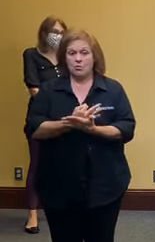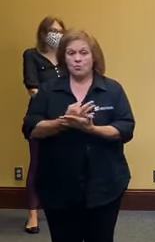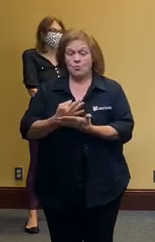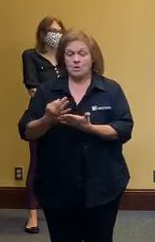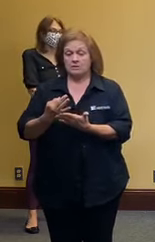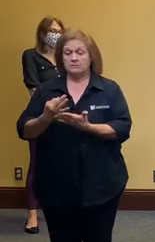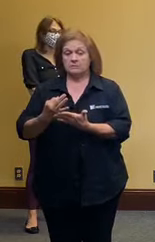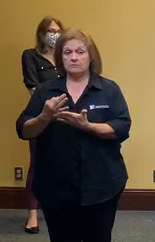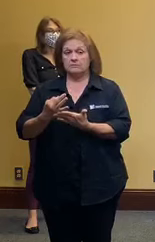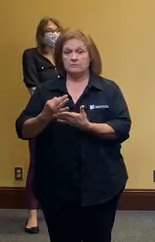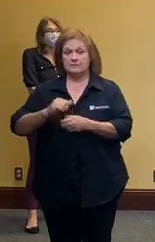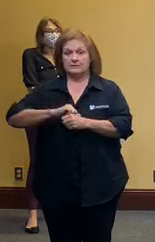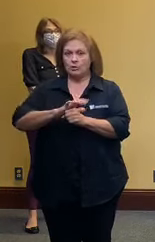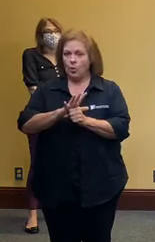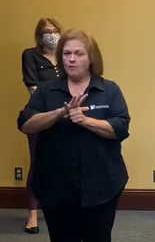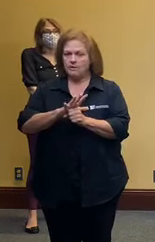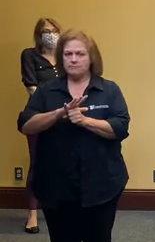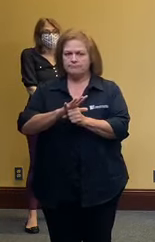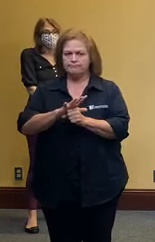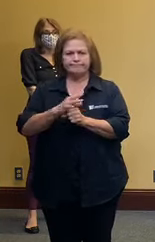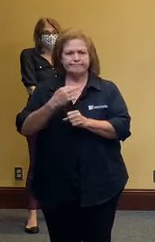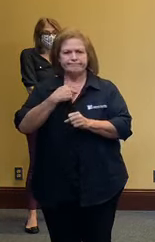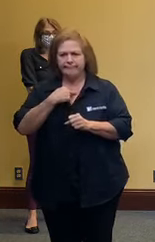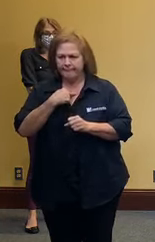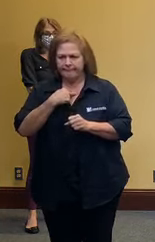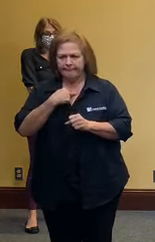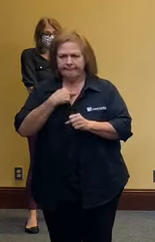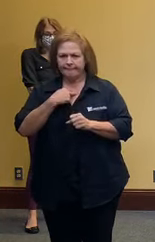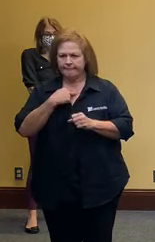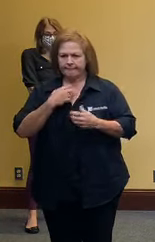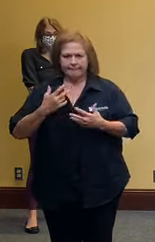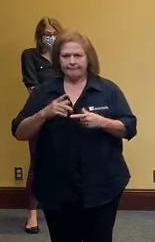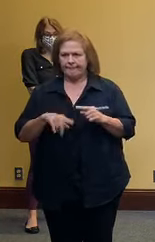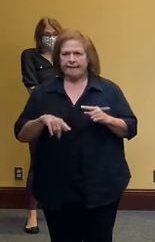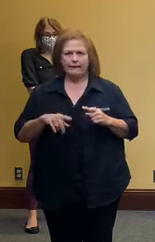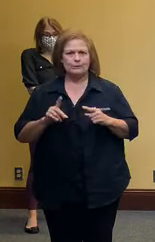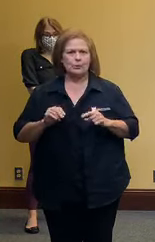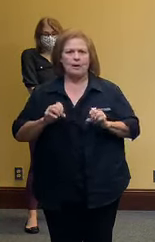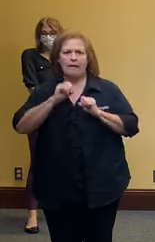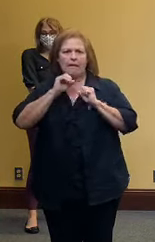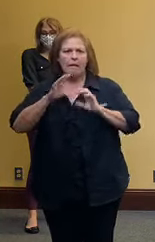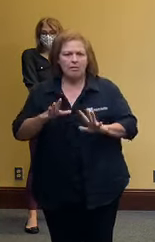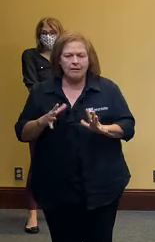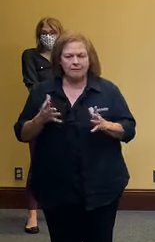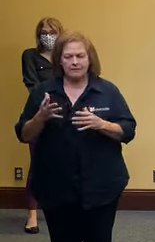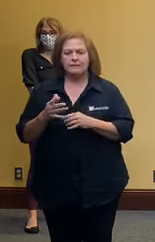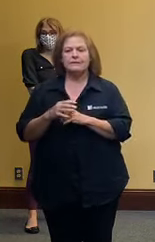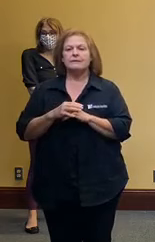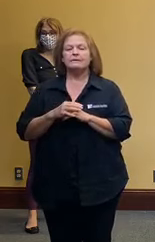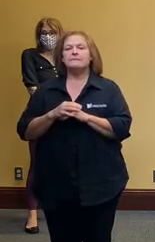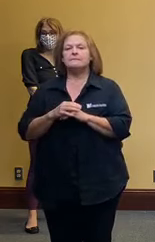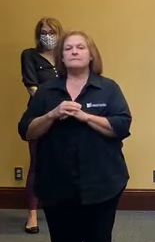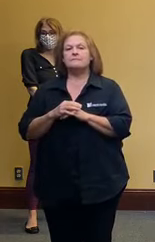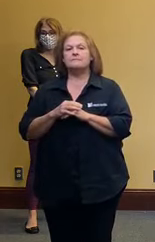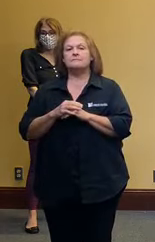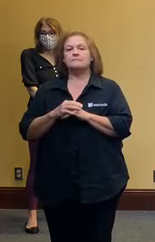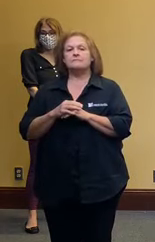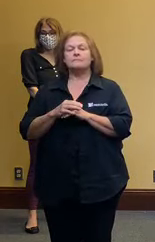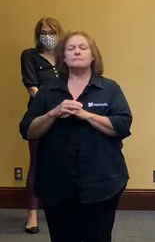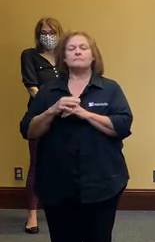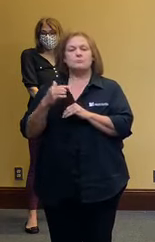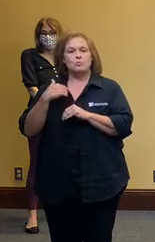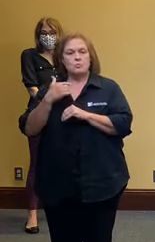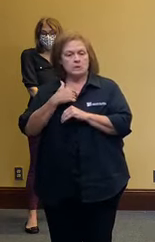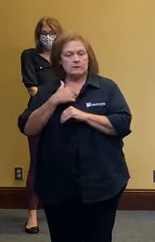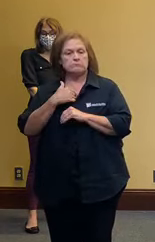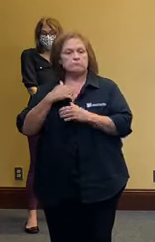covet 19 has kind of had us boxed in you know as a community as a city and as we have um saw the